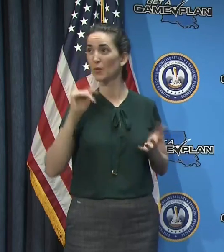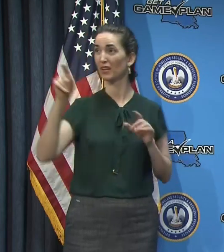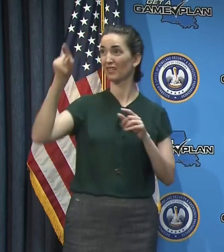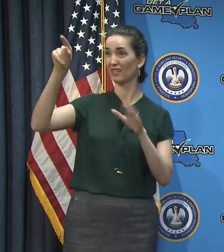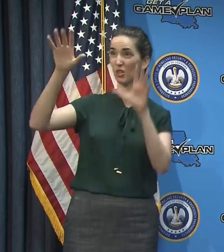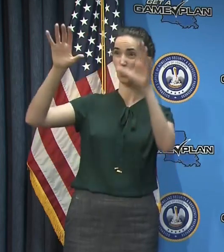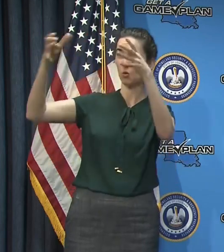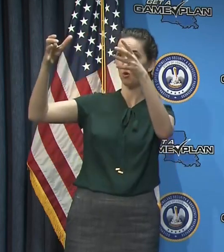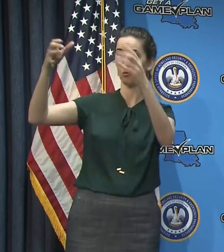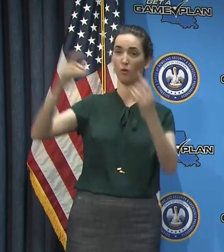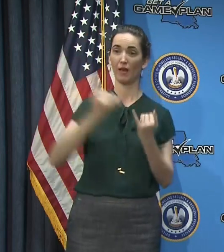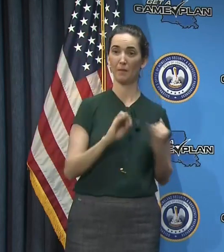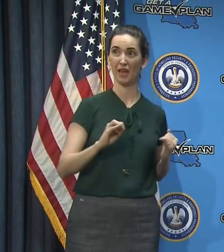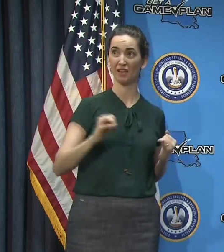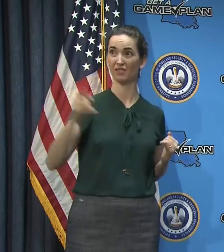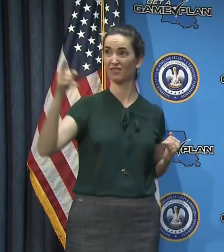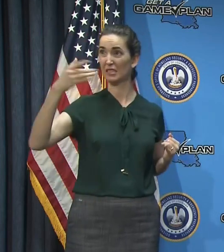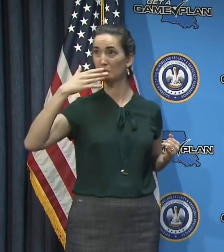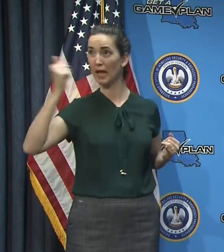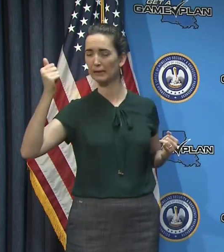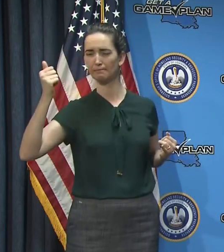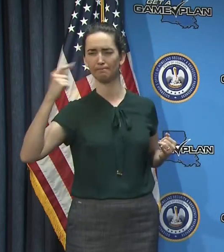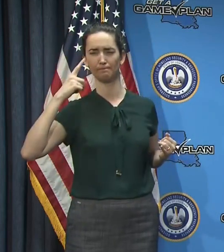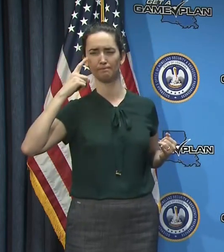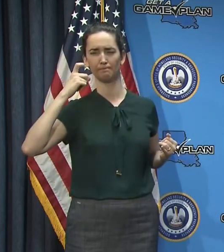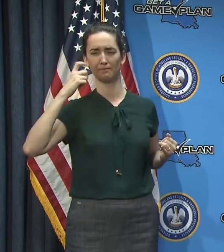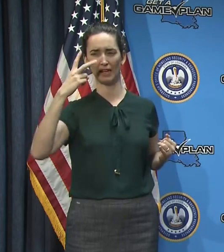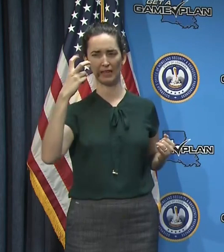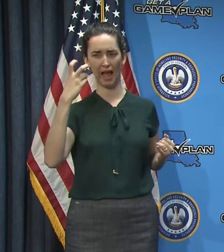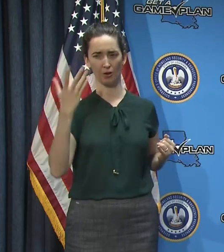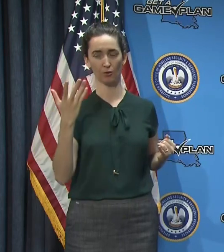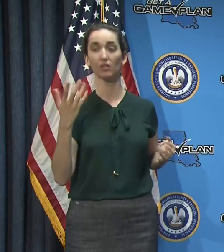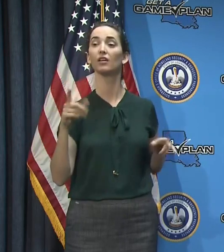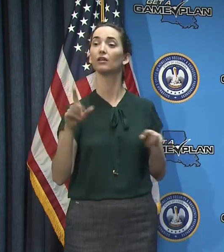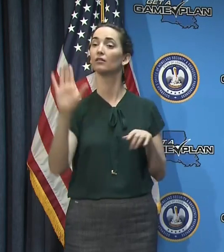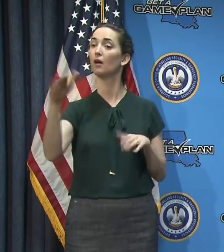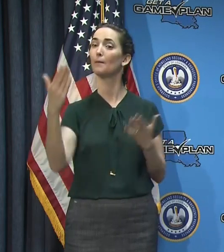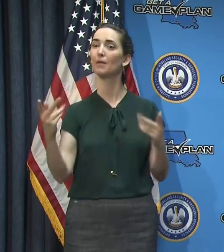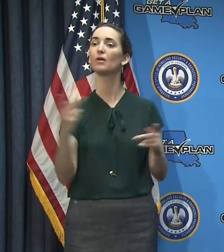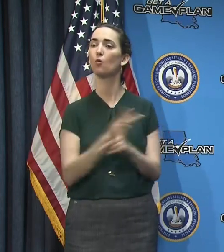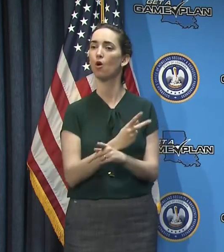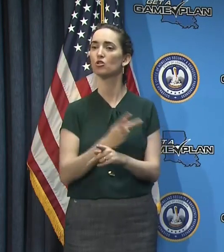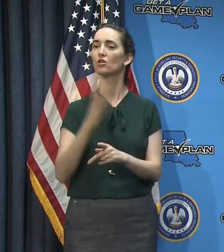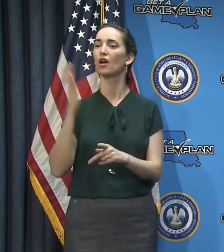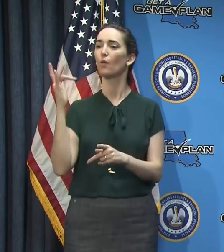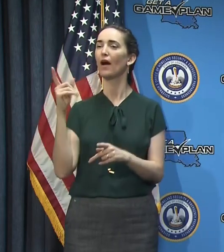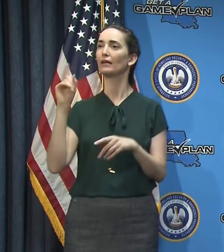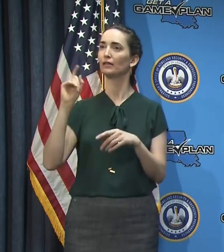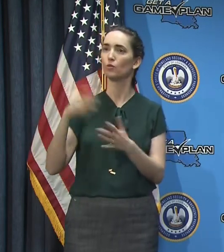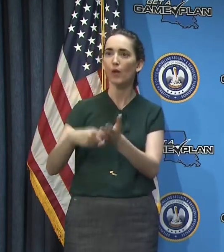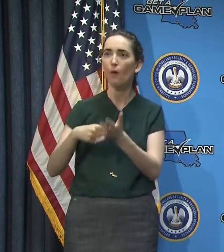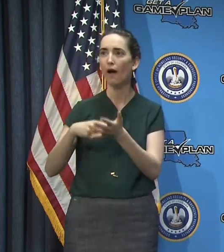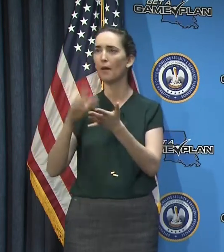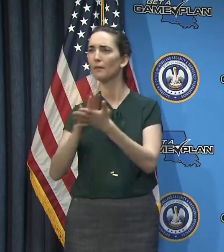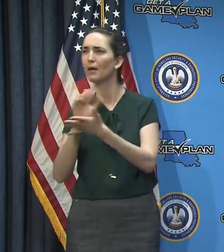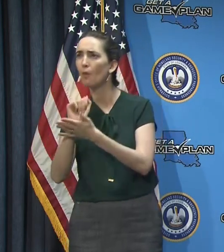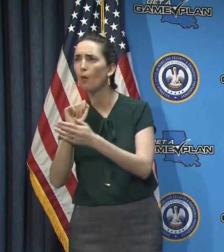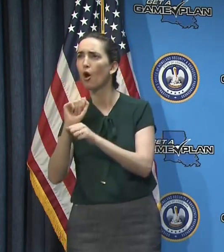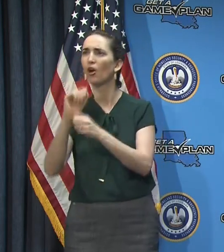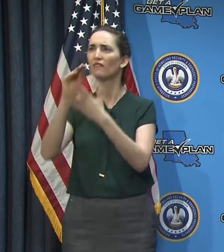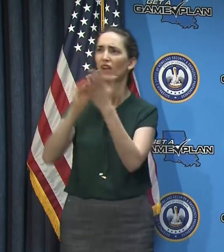any benefit and it may add an additional layer of sort of a bureaucracy that you have to go through in order to, to, uh,